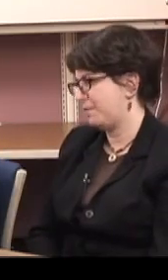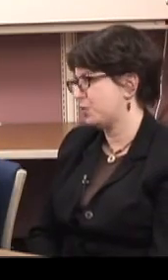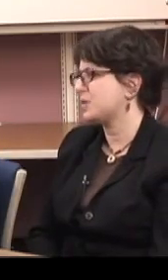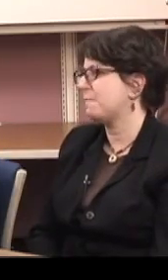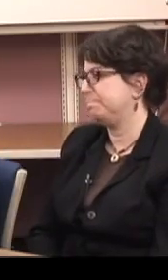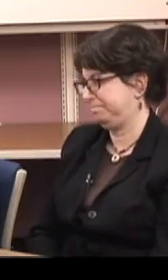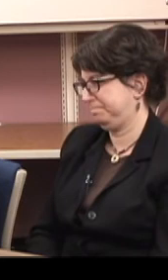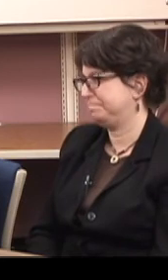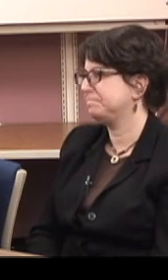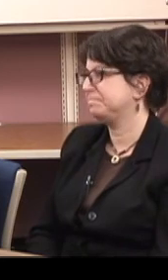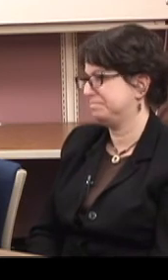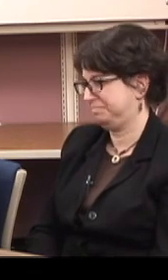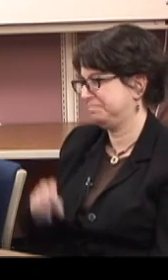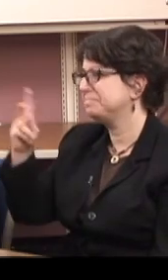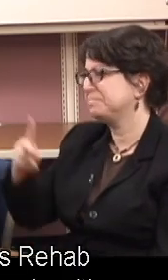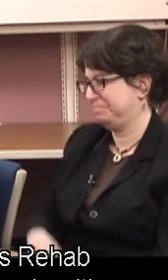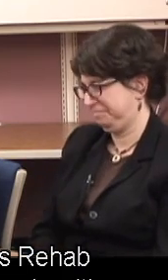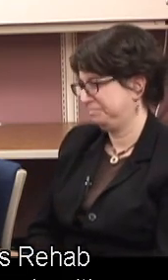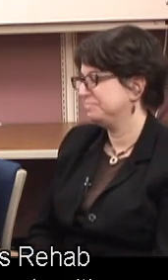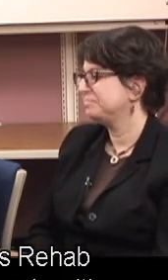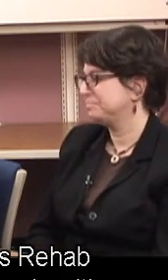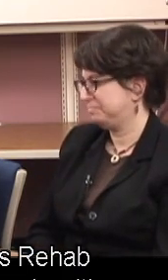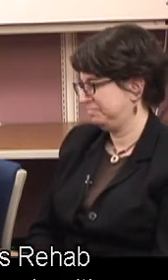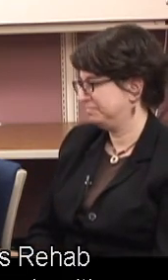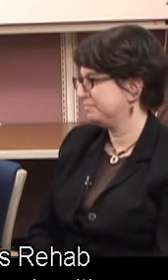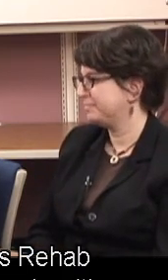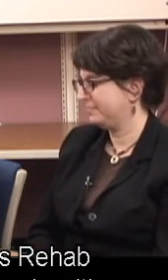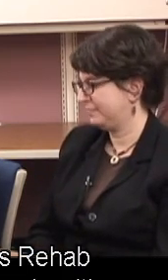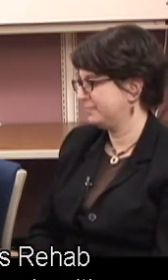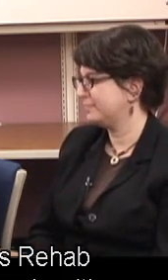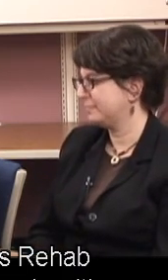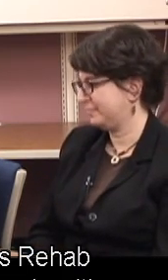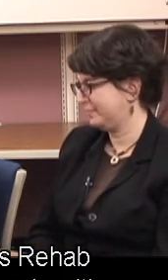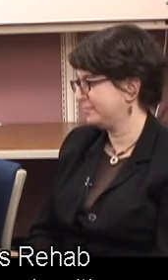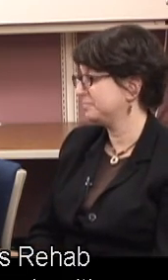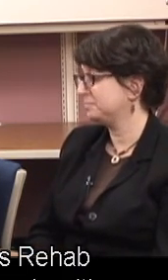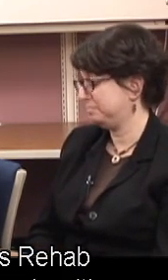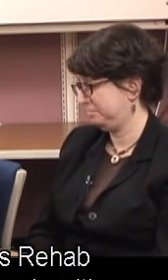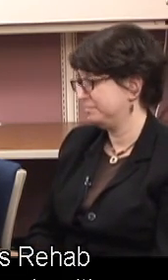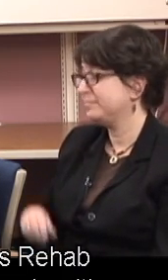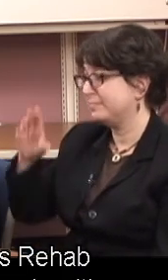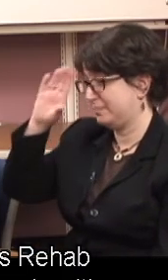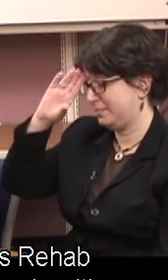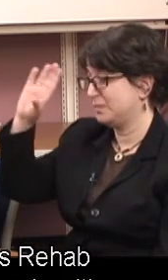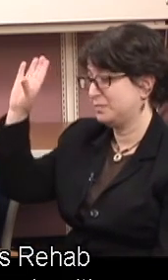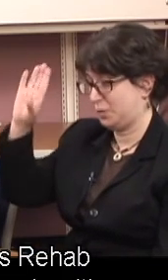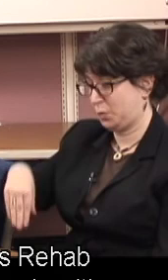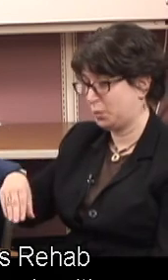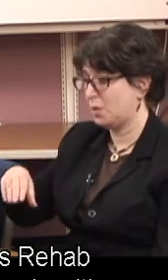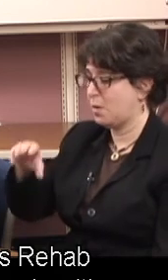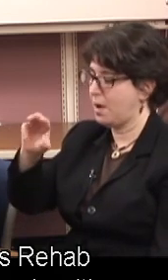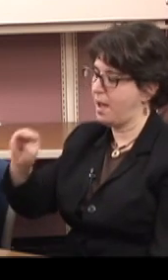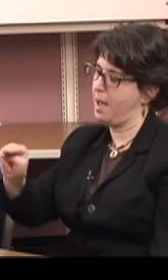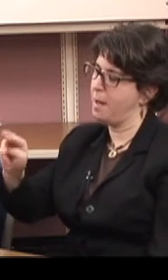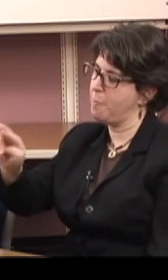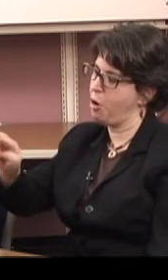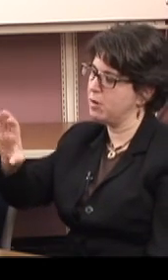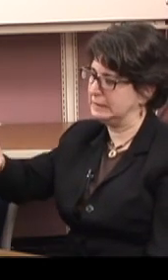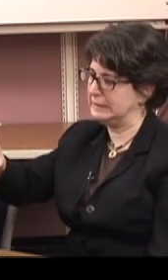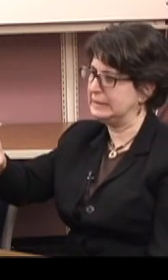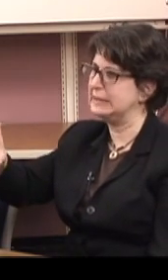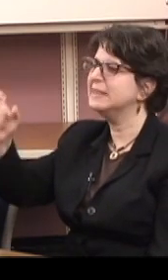This is my first time. Okay. So, you know that Mass Rehab is the state agency that works with people with disabilities.